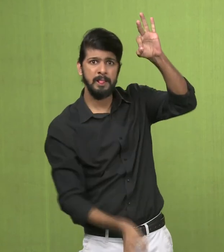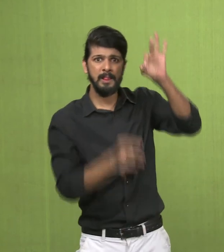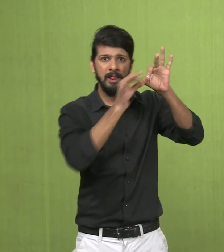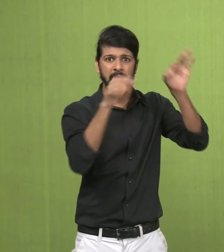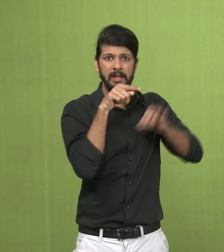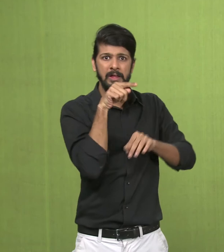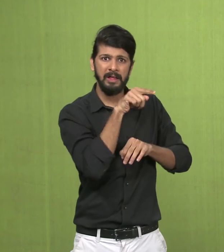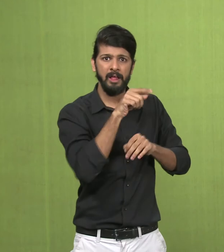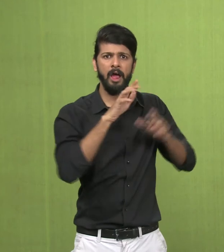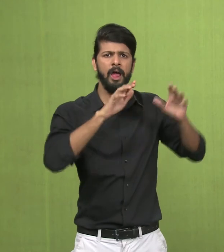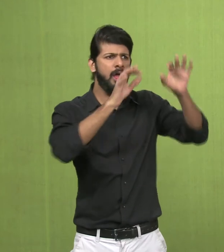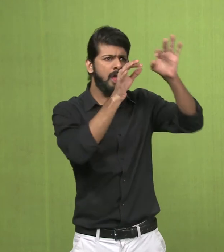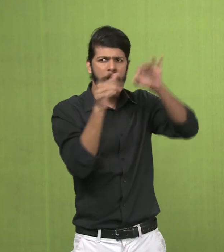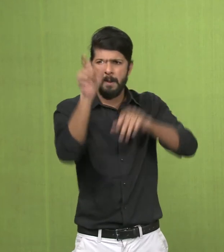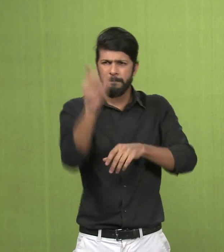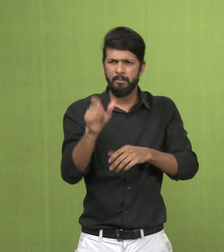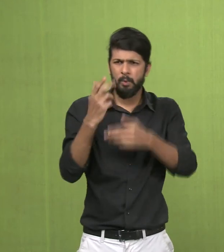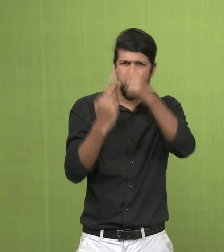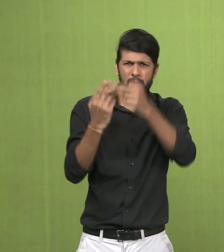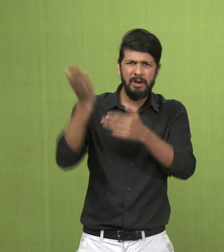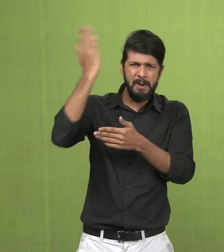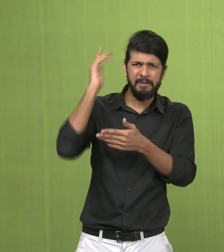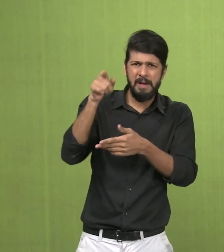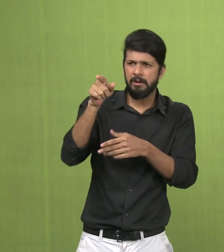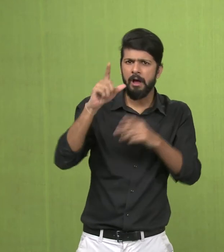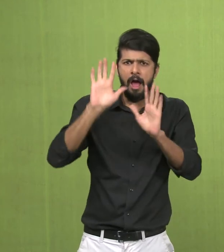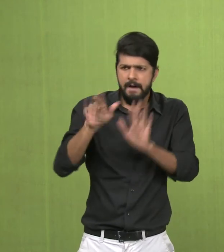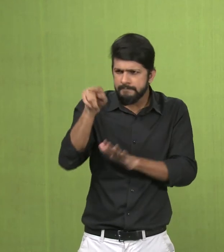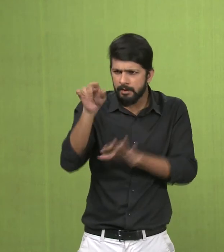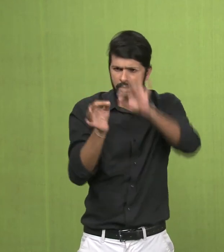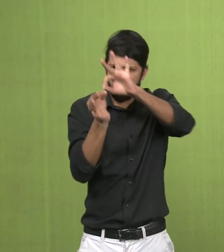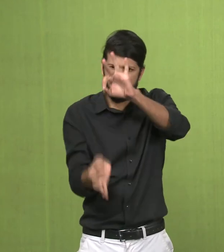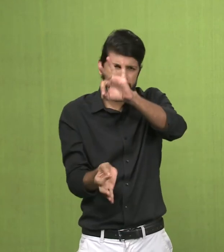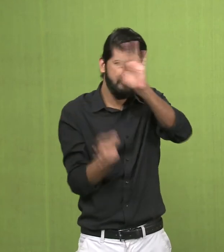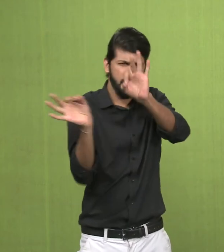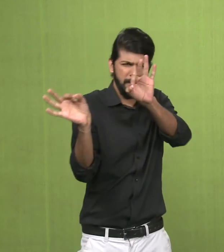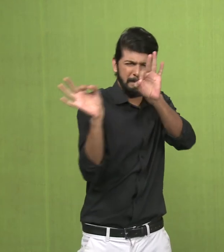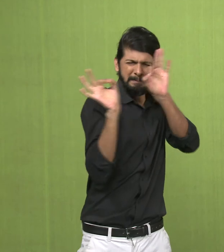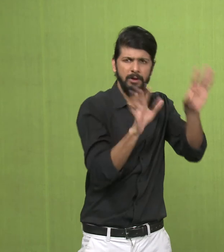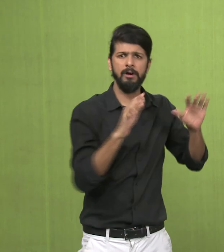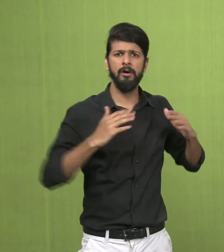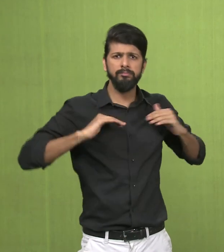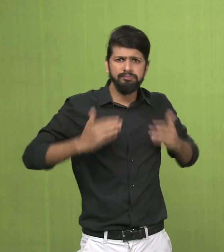During the forming of the sculpture, the proportion has been totally taken care of very accurately.